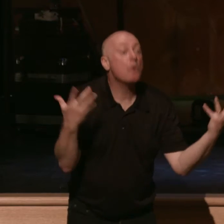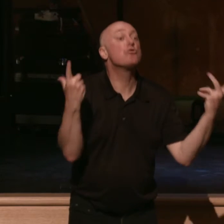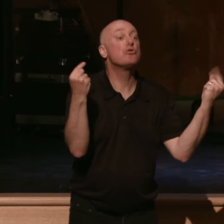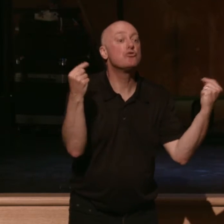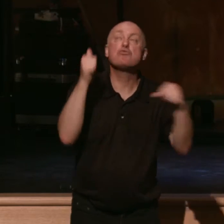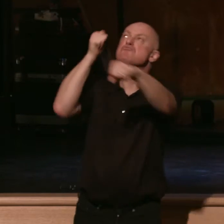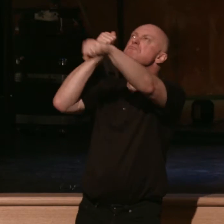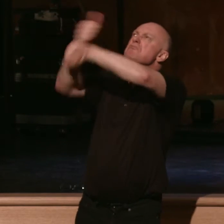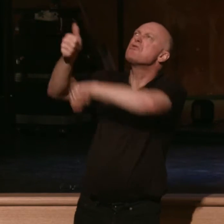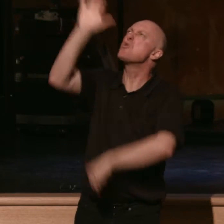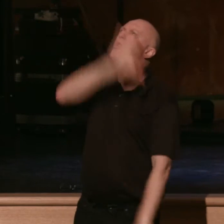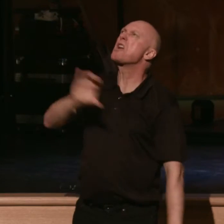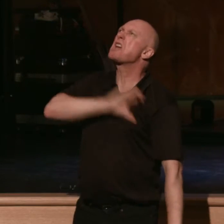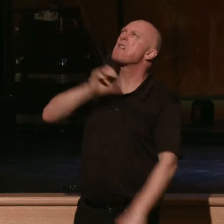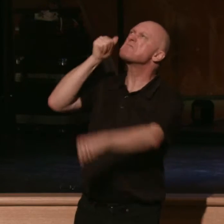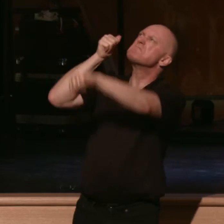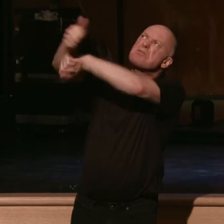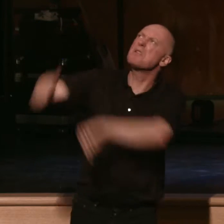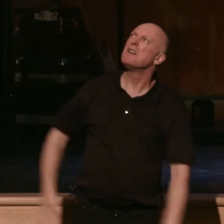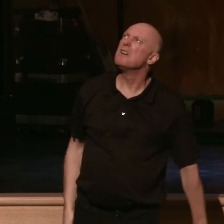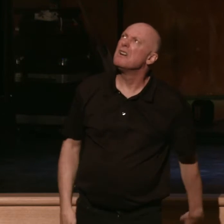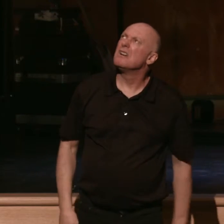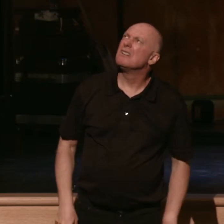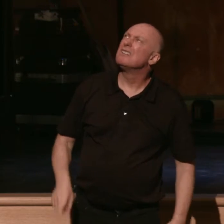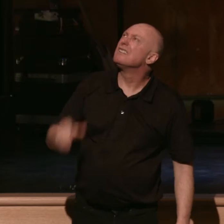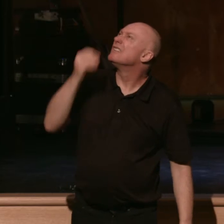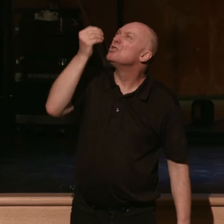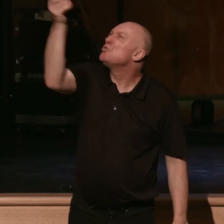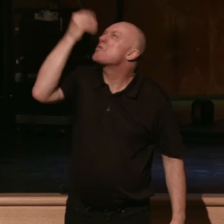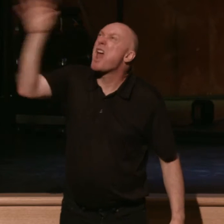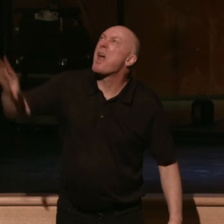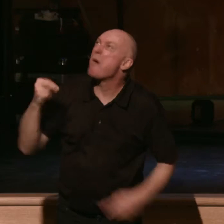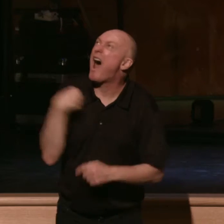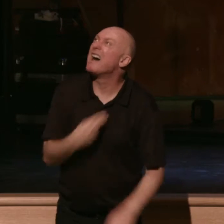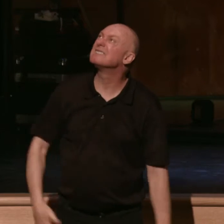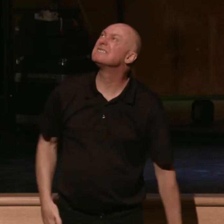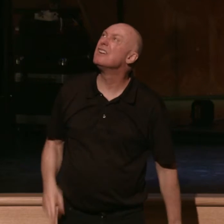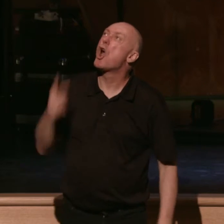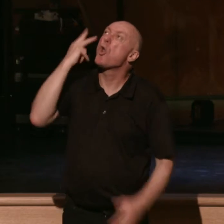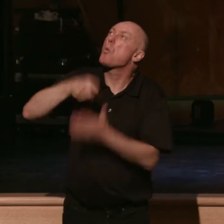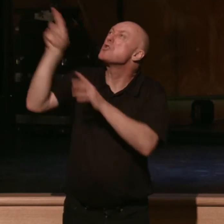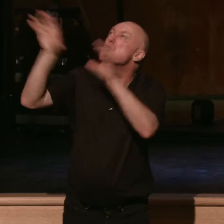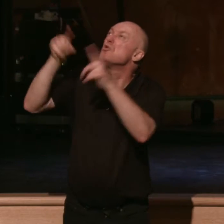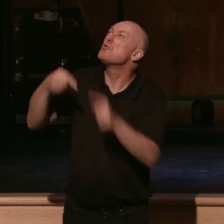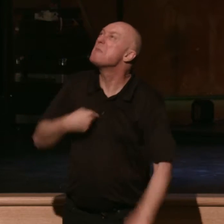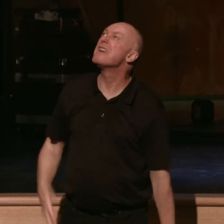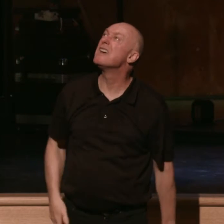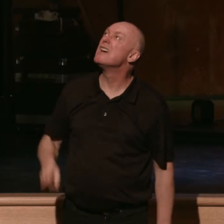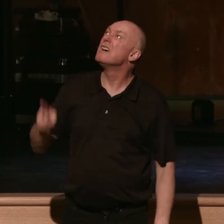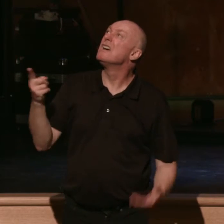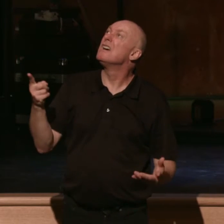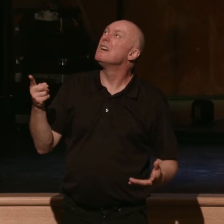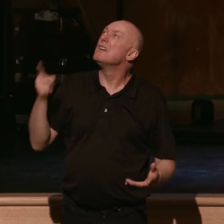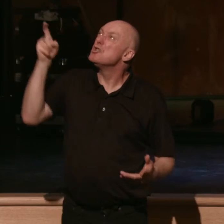character. God, don't you even care? Look at what you're doing to me. You put me here. You gotta get us out of this.